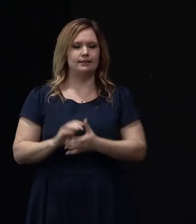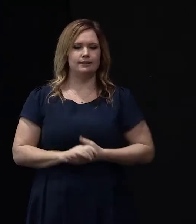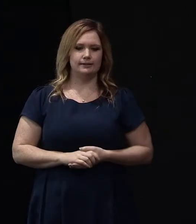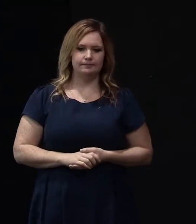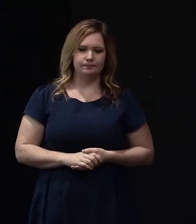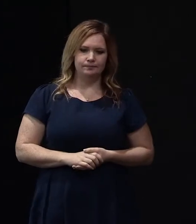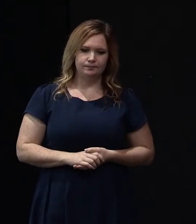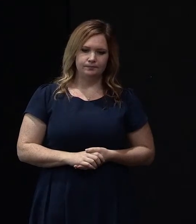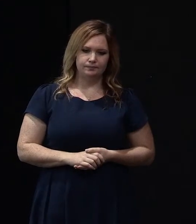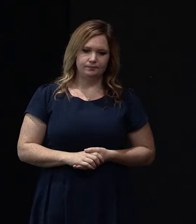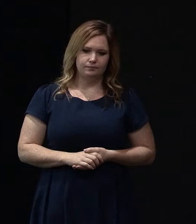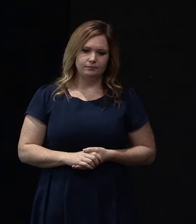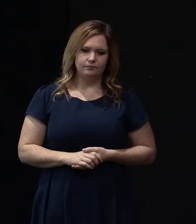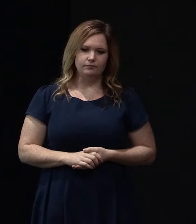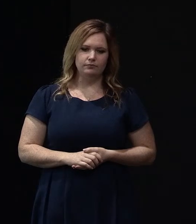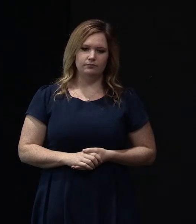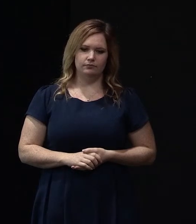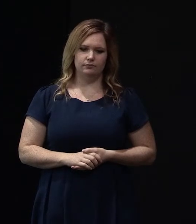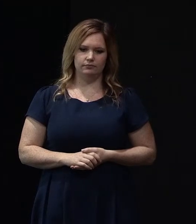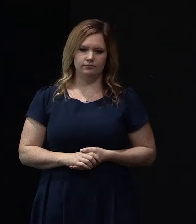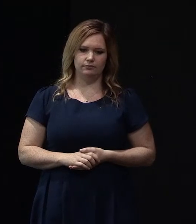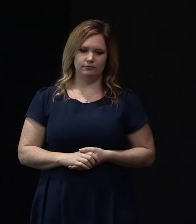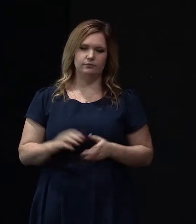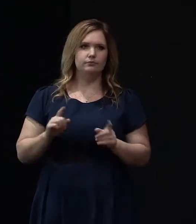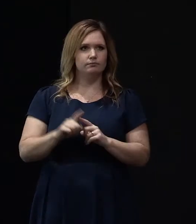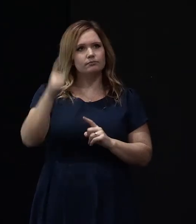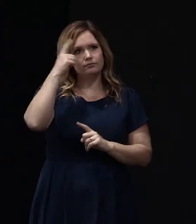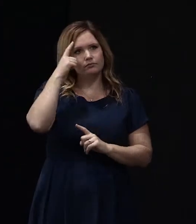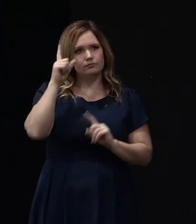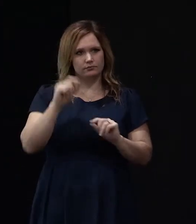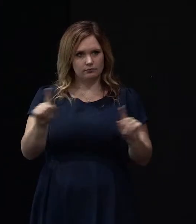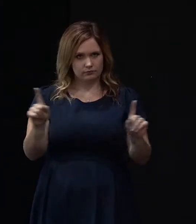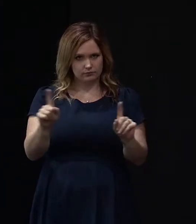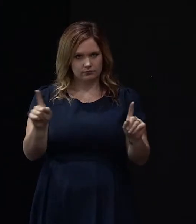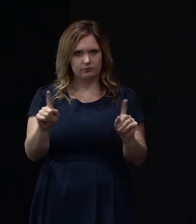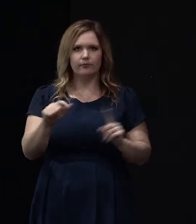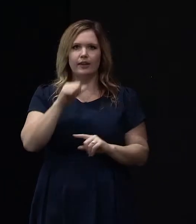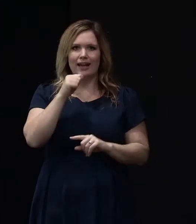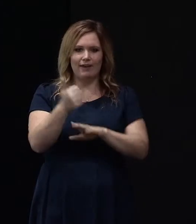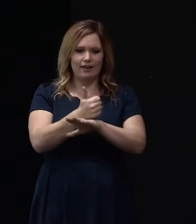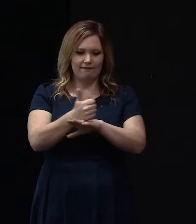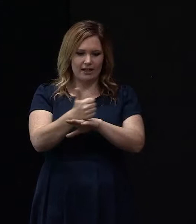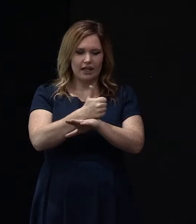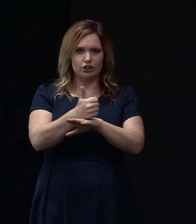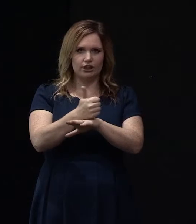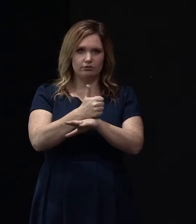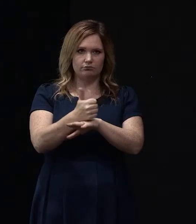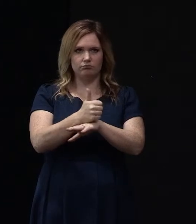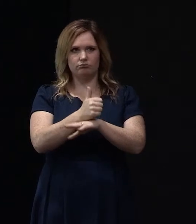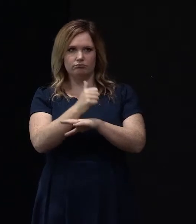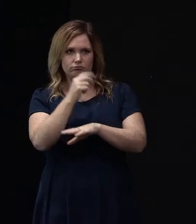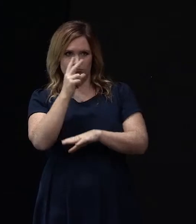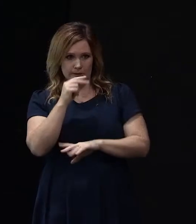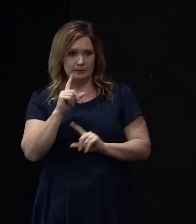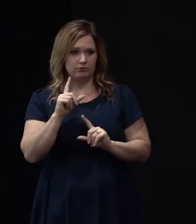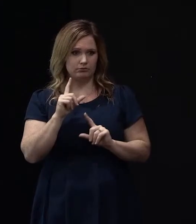I guess probably the most sensible thing to do, if the foundation conditions will allow it, is